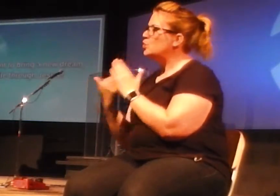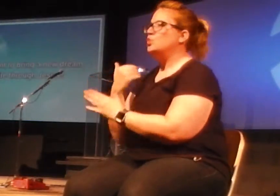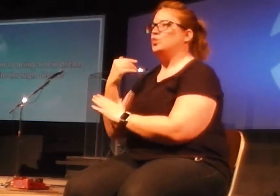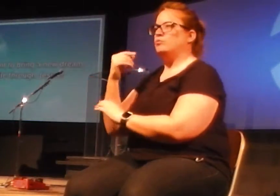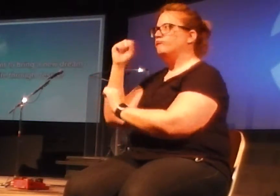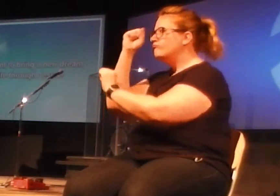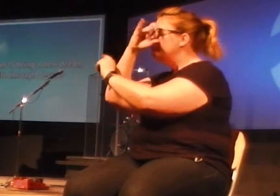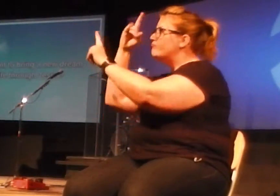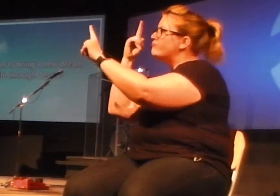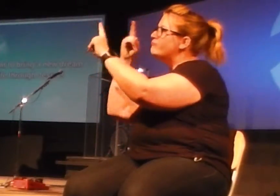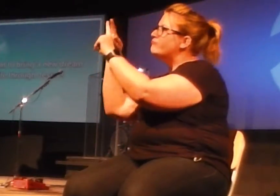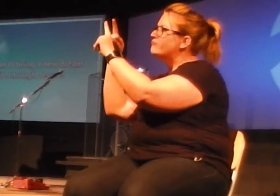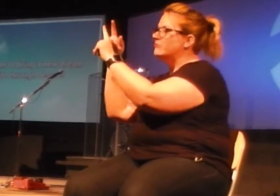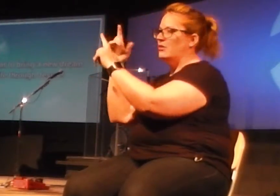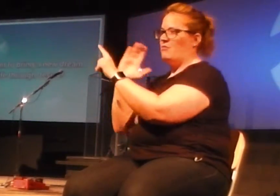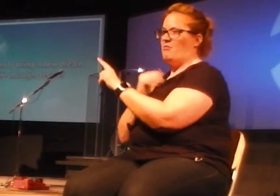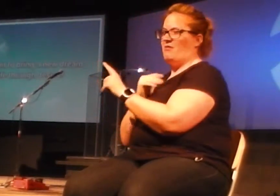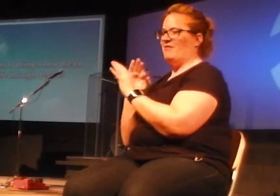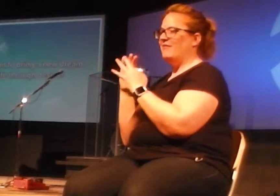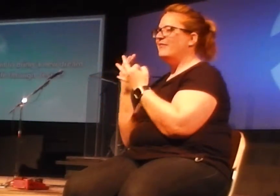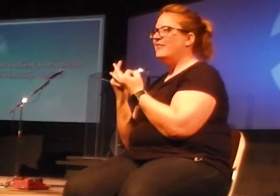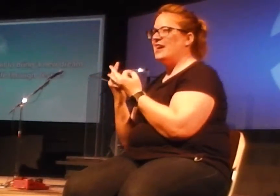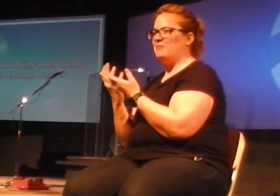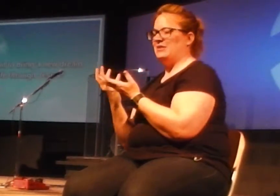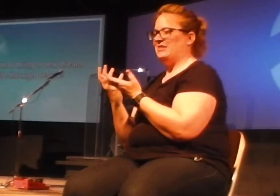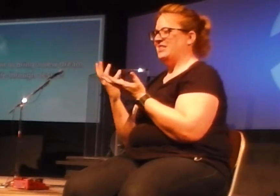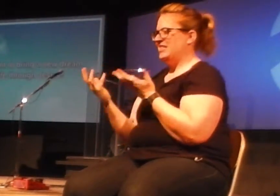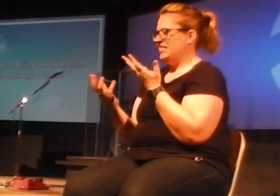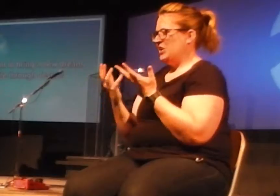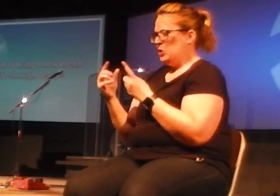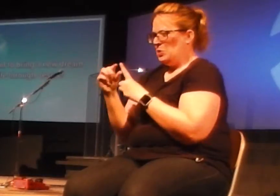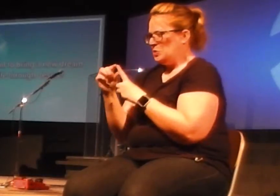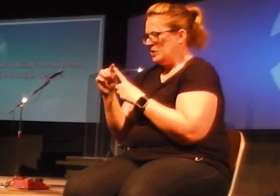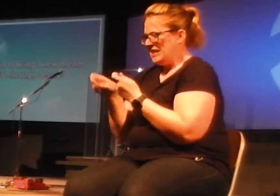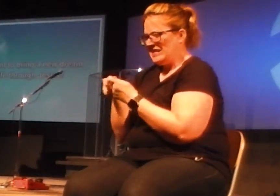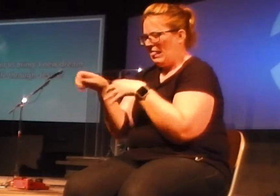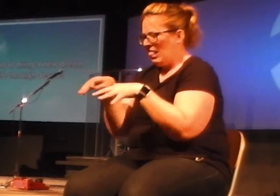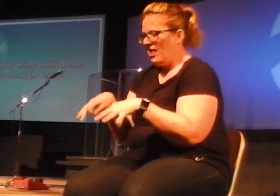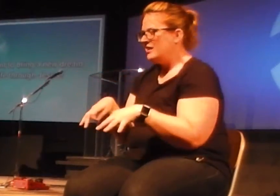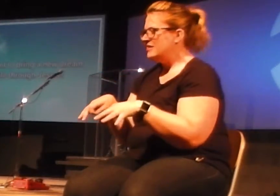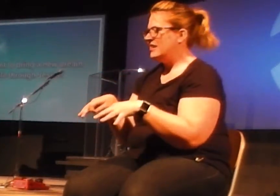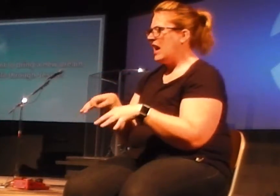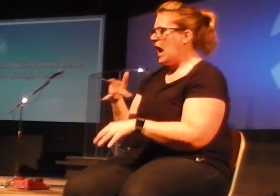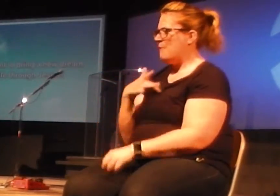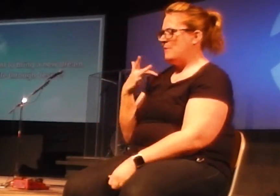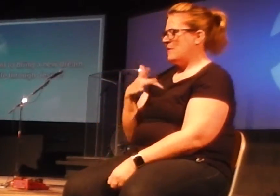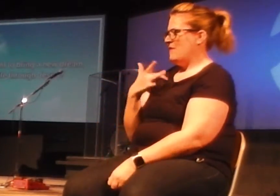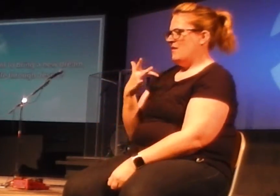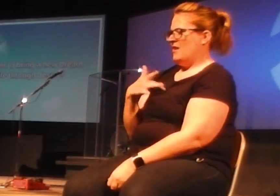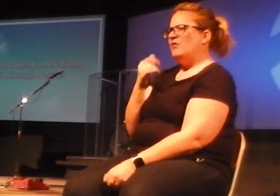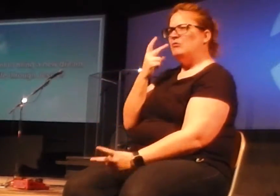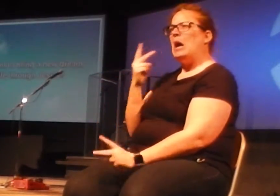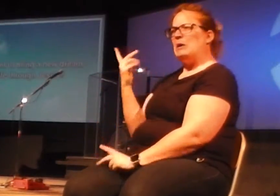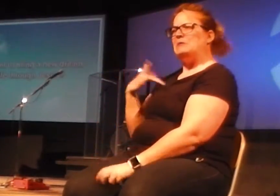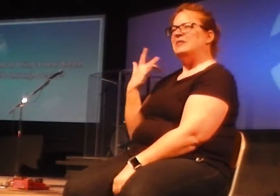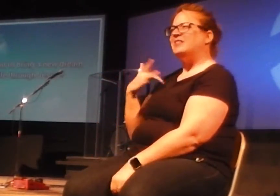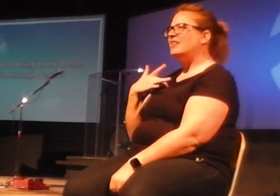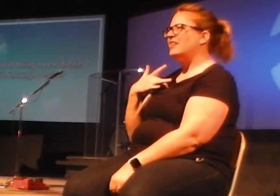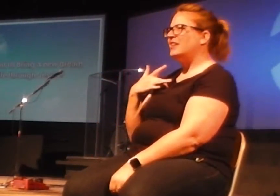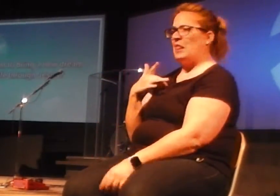family. I don't know if I can put it in those kind of words exactly, but I remember having this just saying, like, we are never going to go back then. You've had these moments in life too,